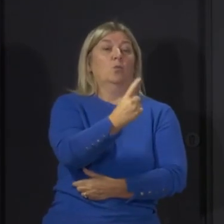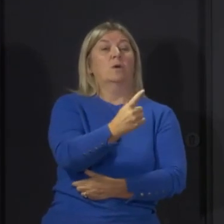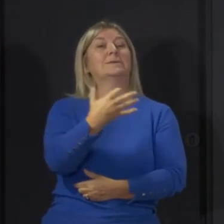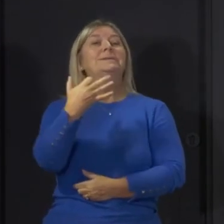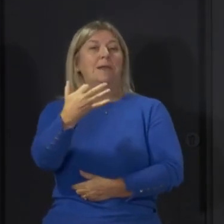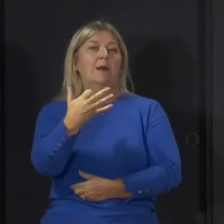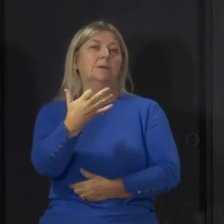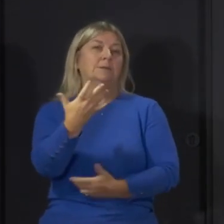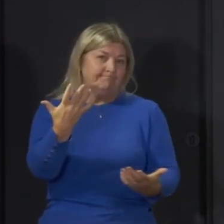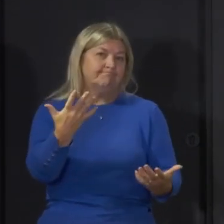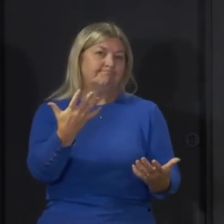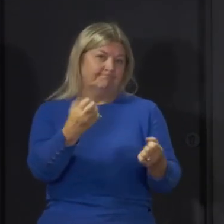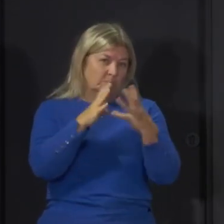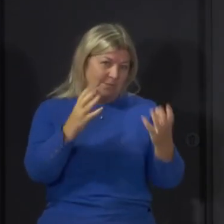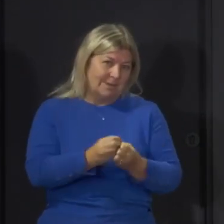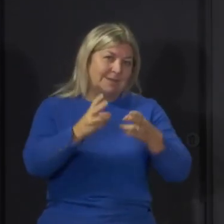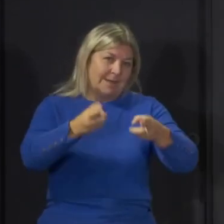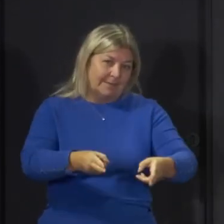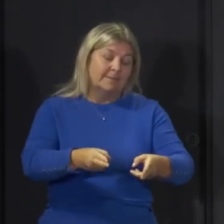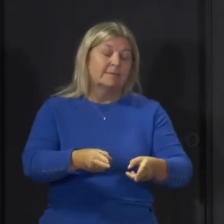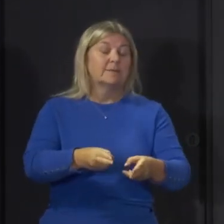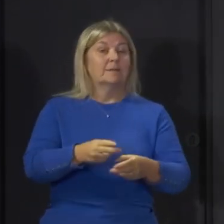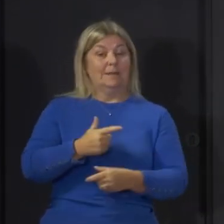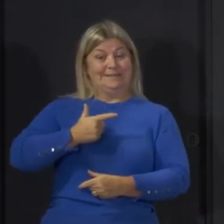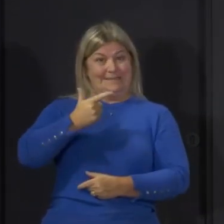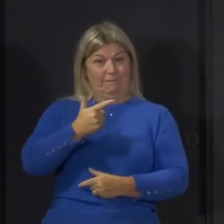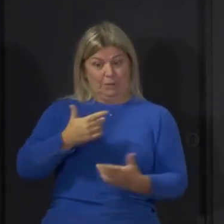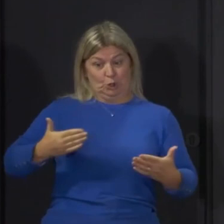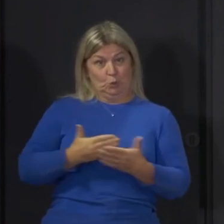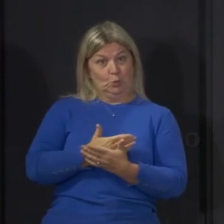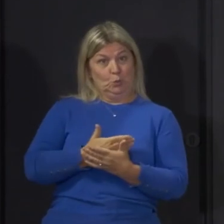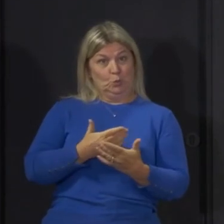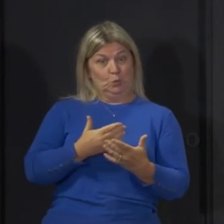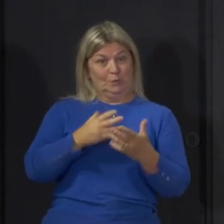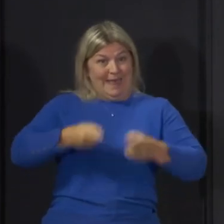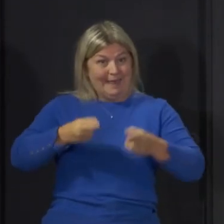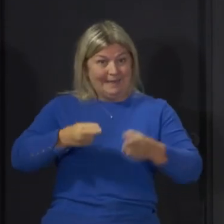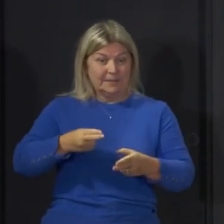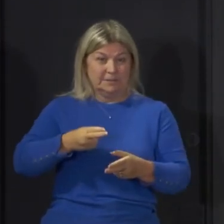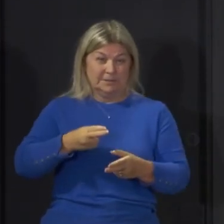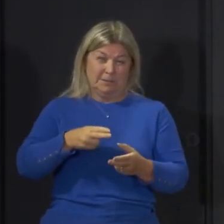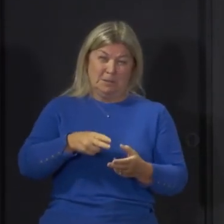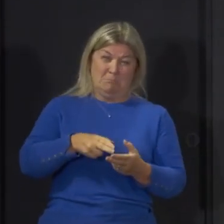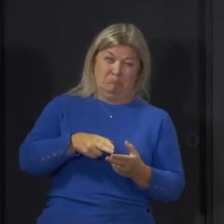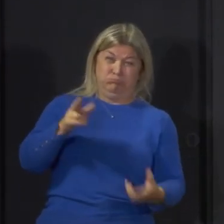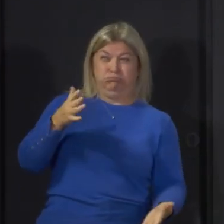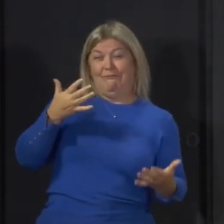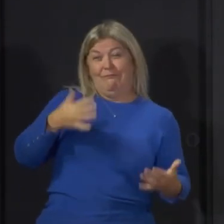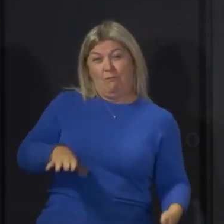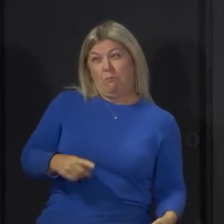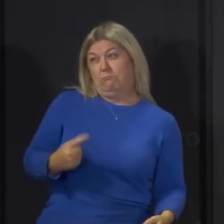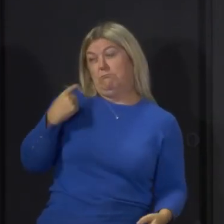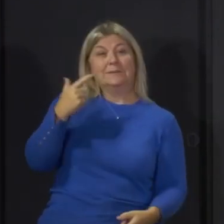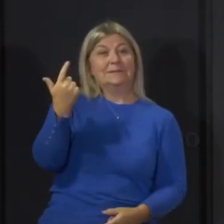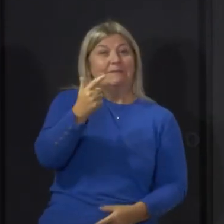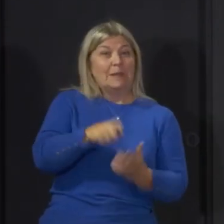That figure of seven deaths is the highest I have had to report at one of these briefings since the 17th of